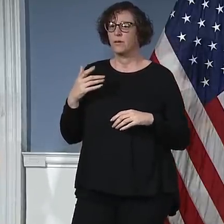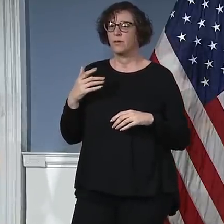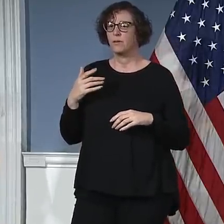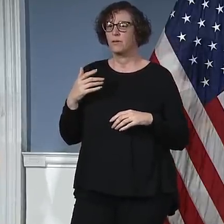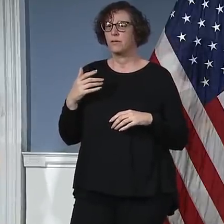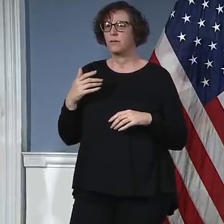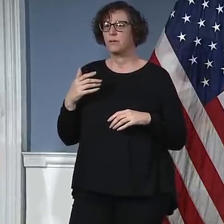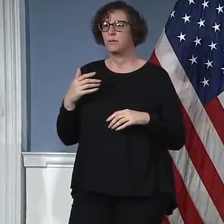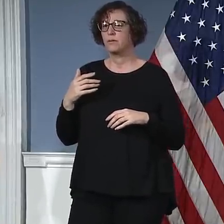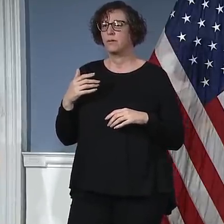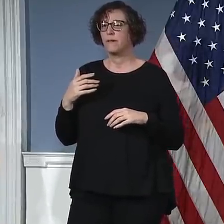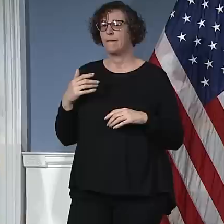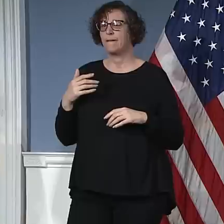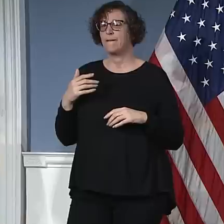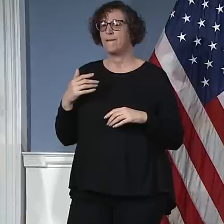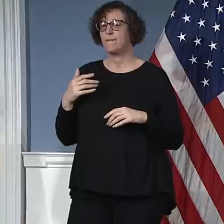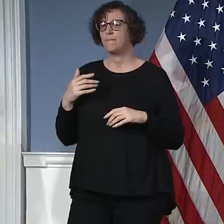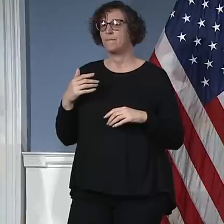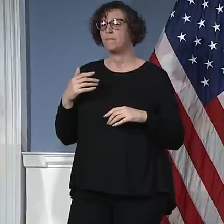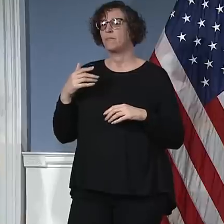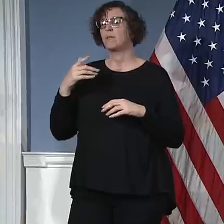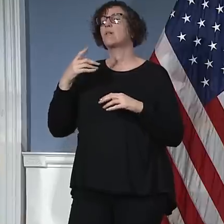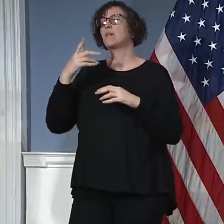that's something I sure hope will be coming over time.